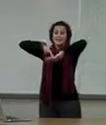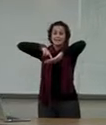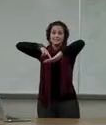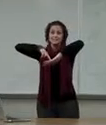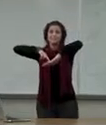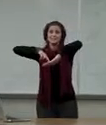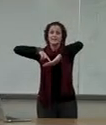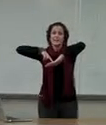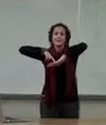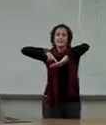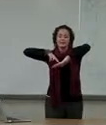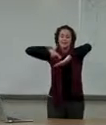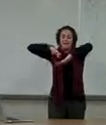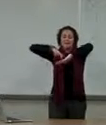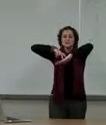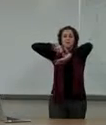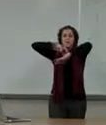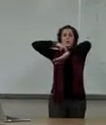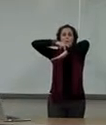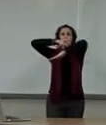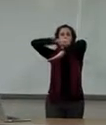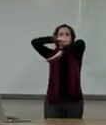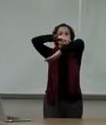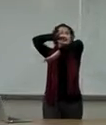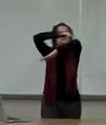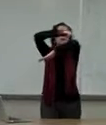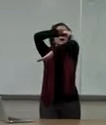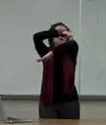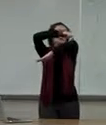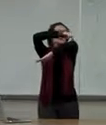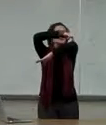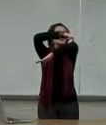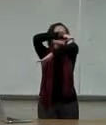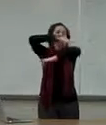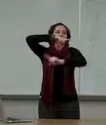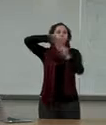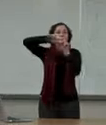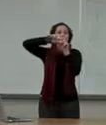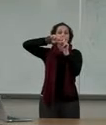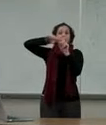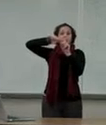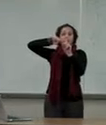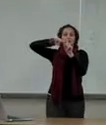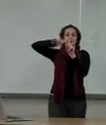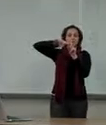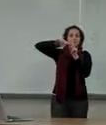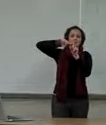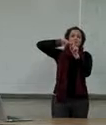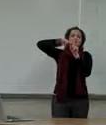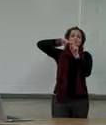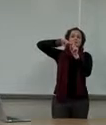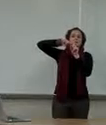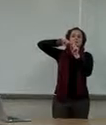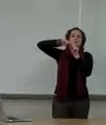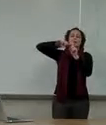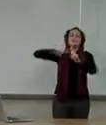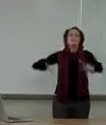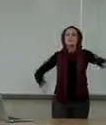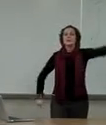like this, okay, and Joe walks to the right, the slope is positive. Okay, so